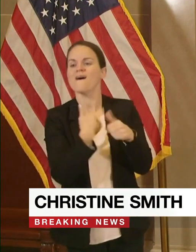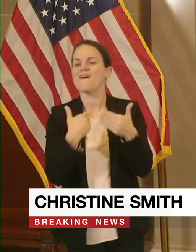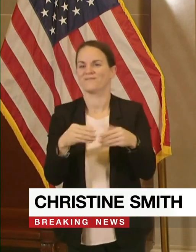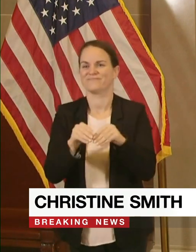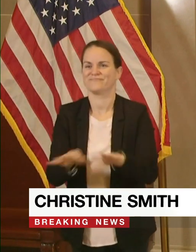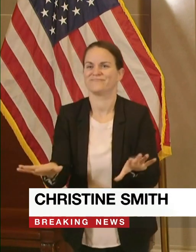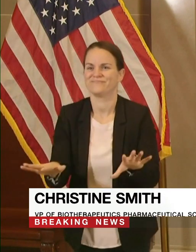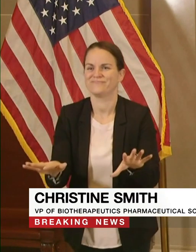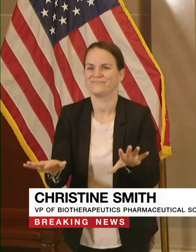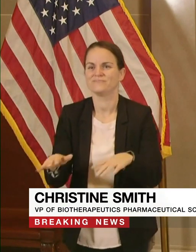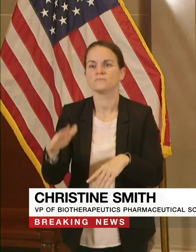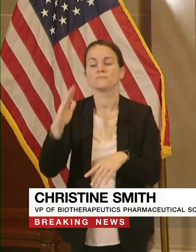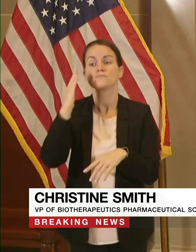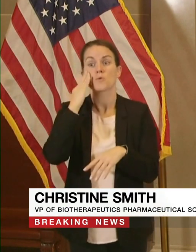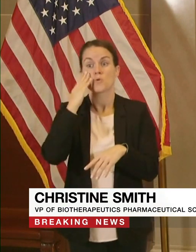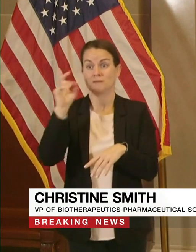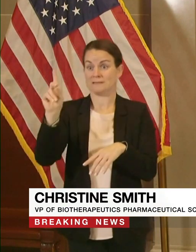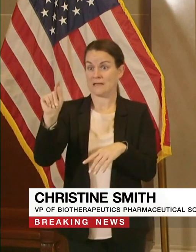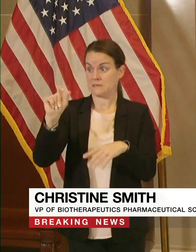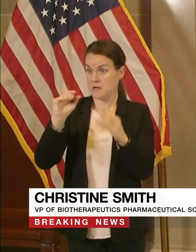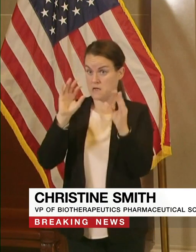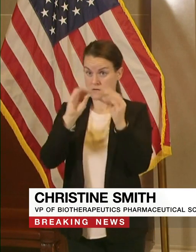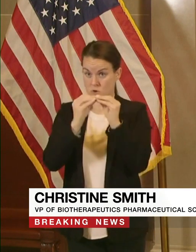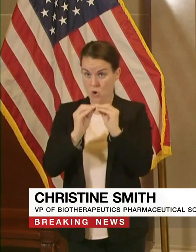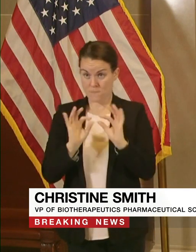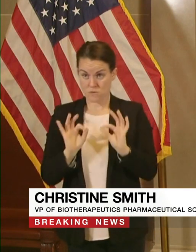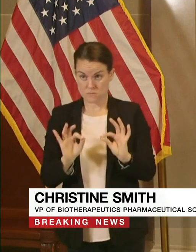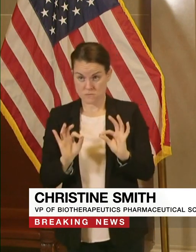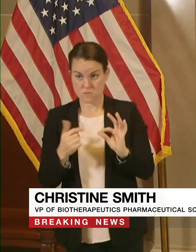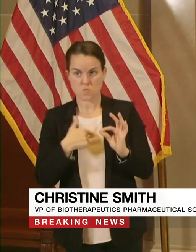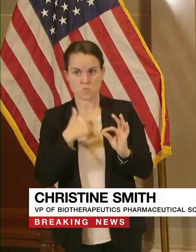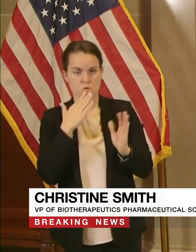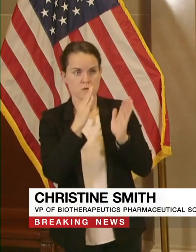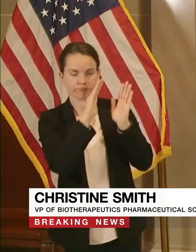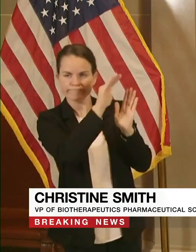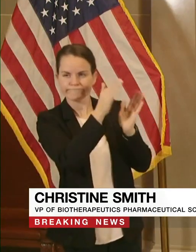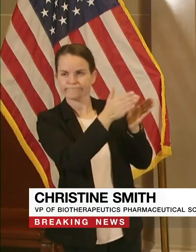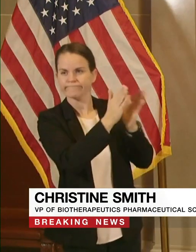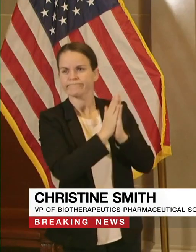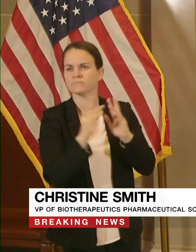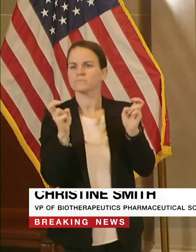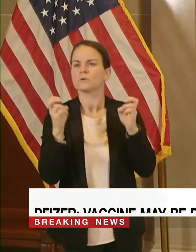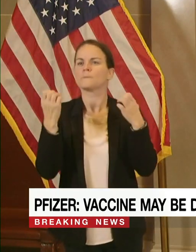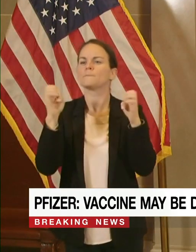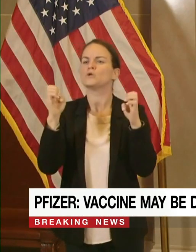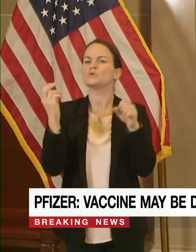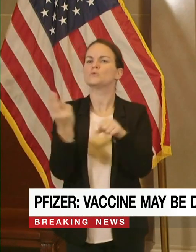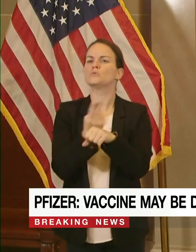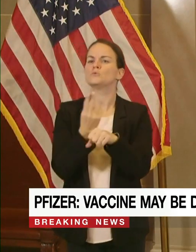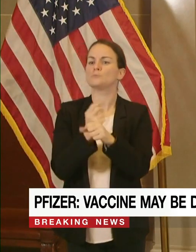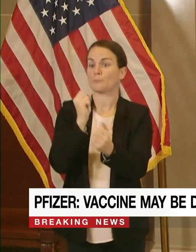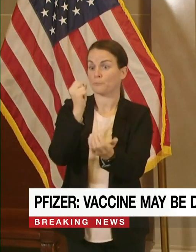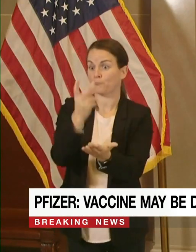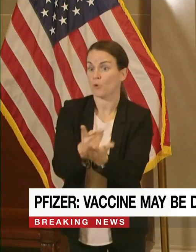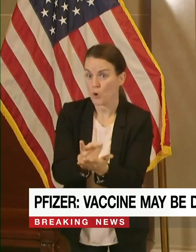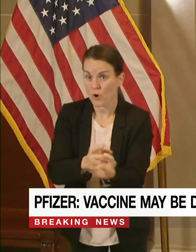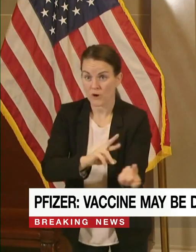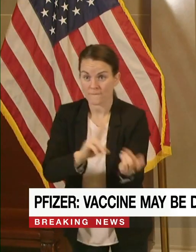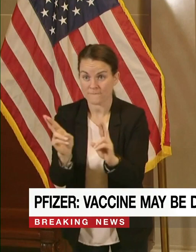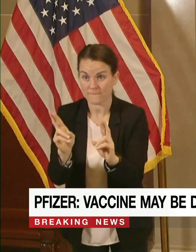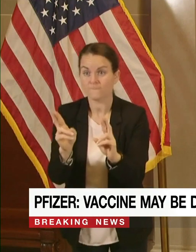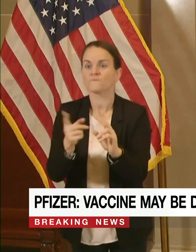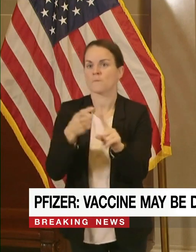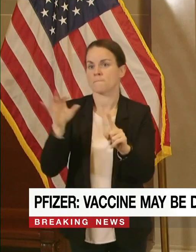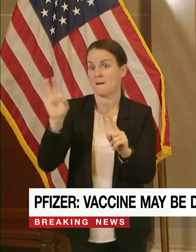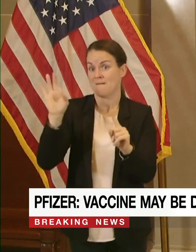The company expects to seek an emergency use approval from the FDA and then could start distributing the